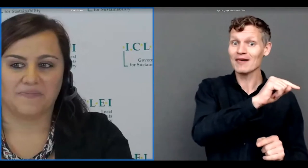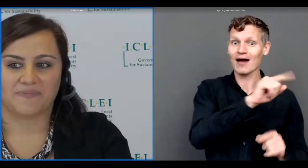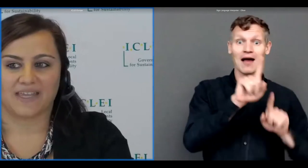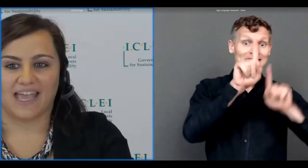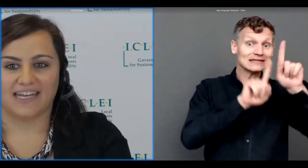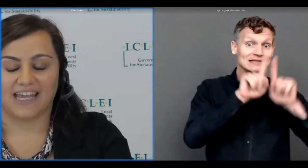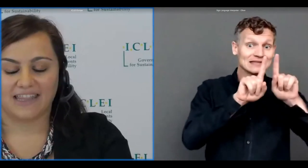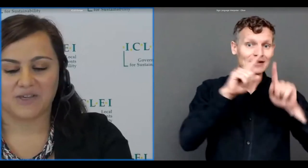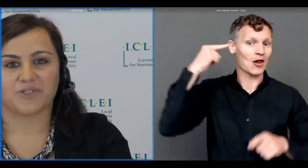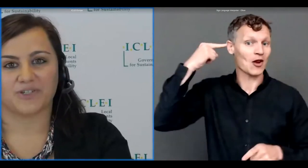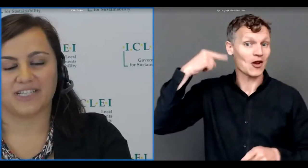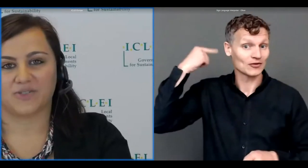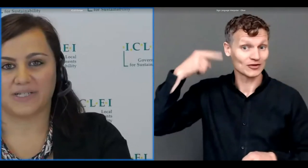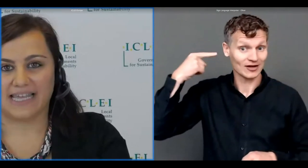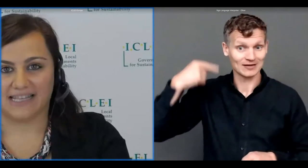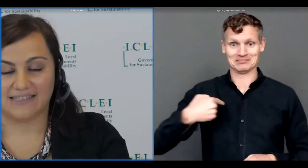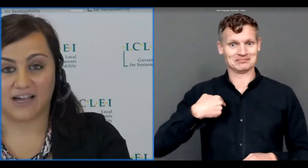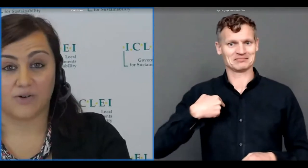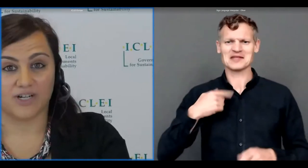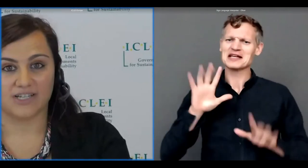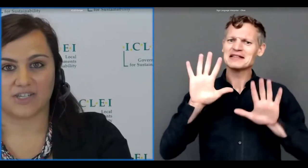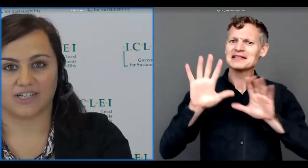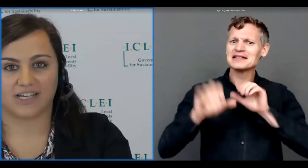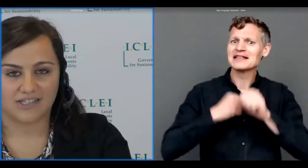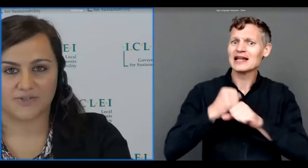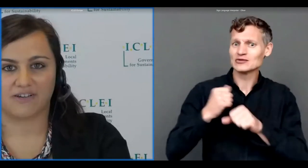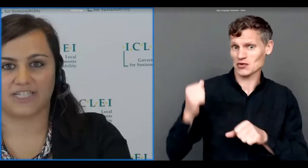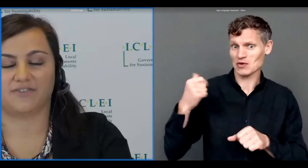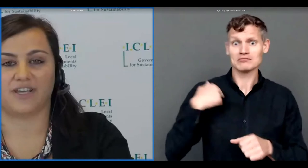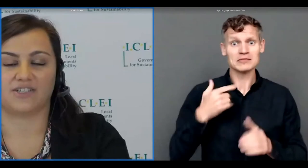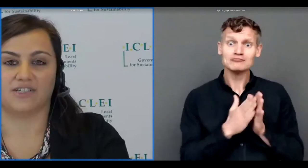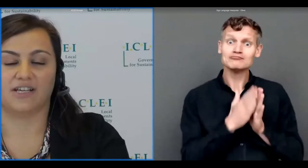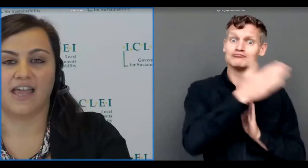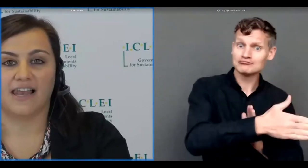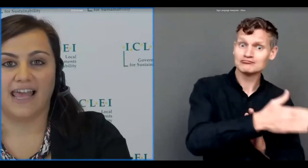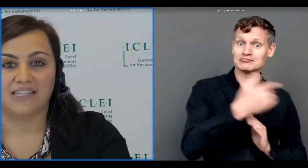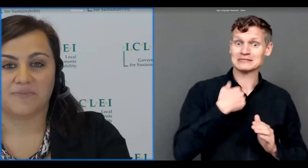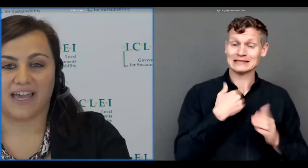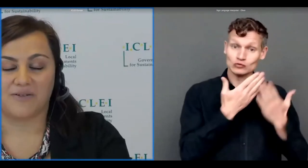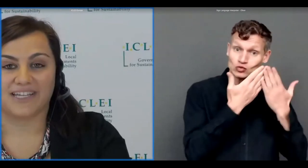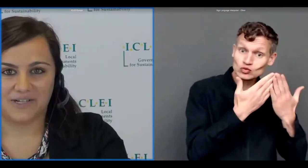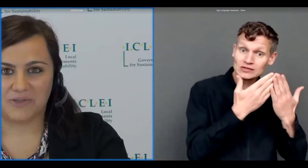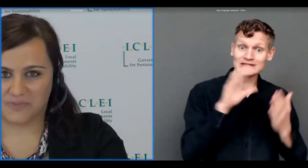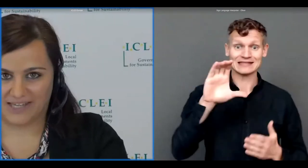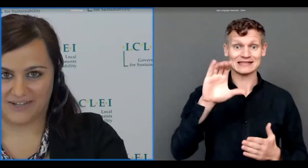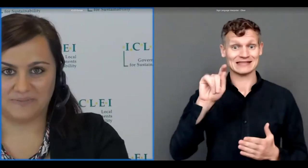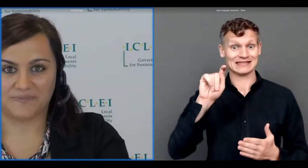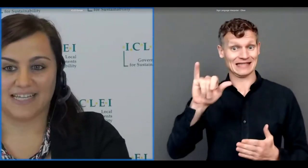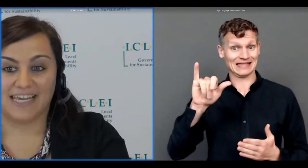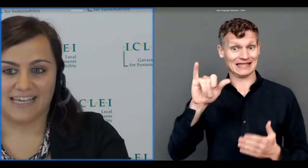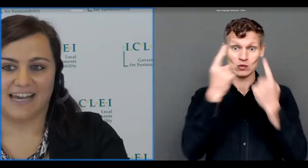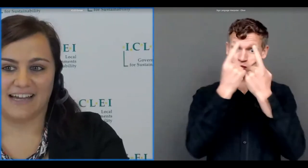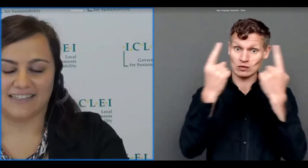and I had the opportunity to attend a course on cultural regeneration led by our keynote speaker